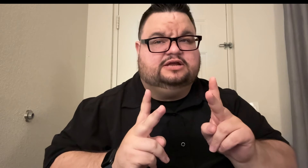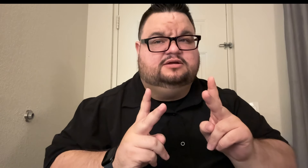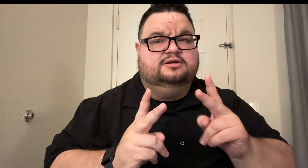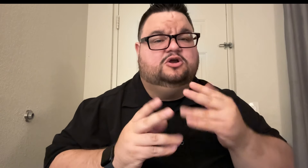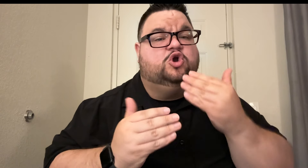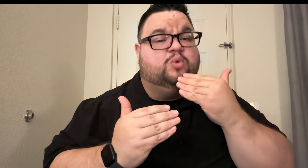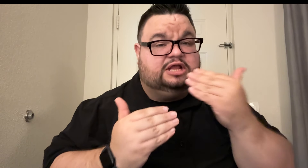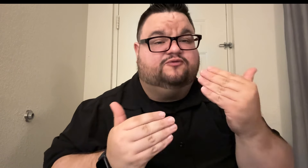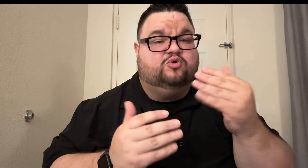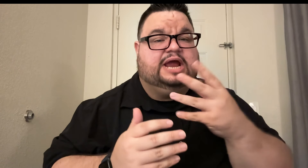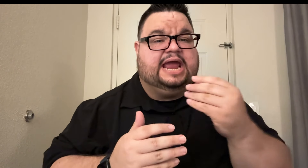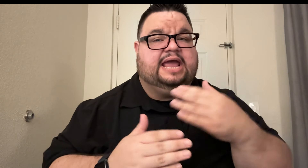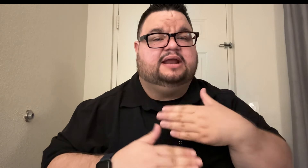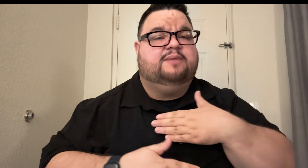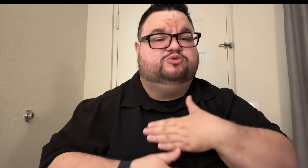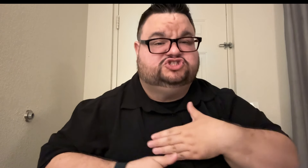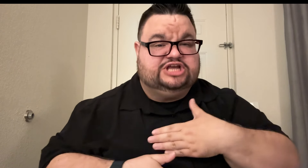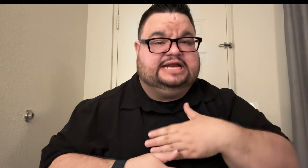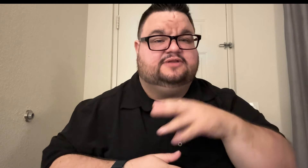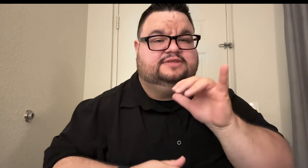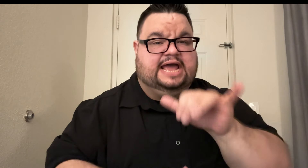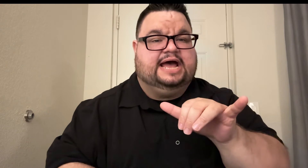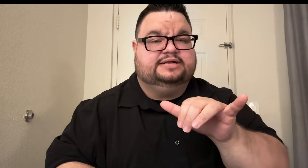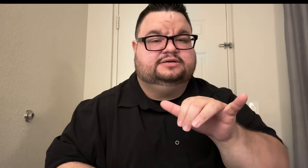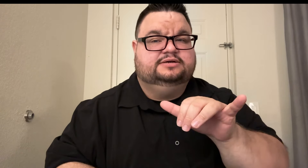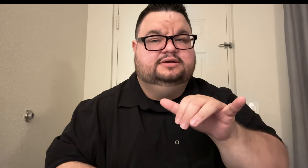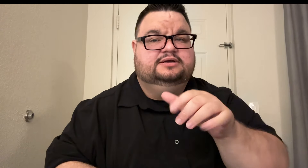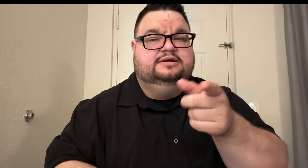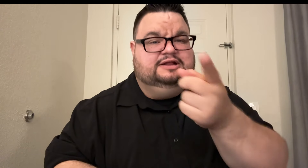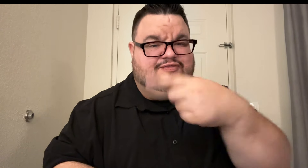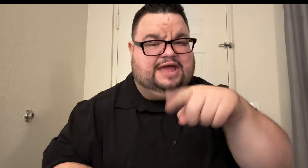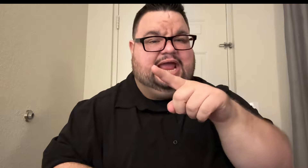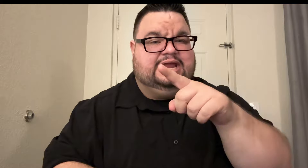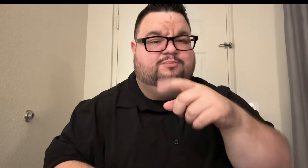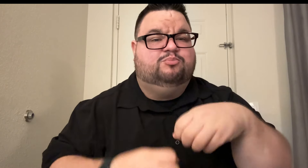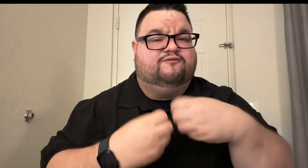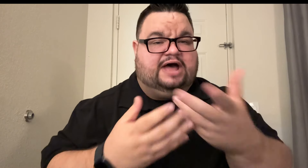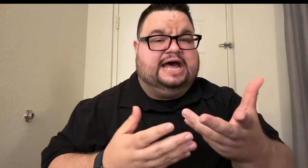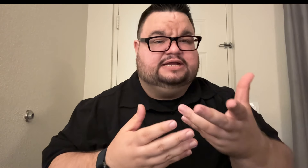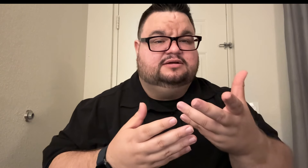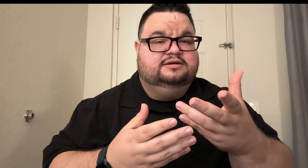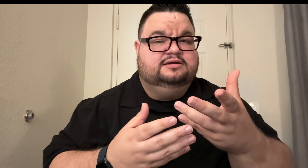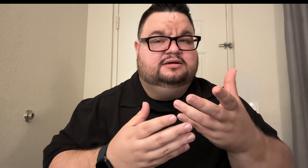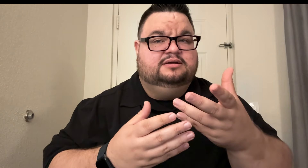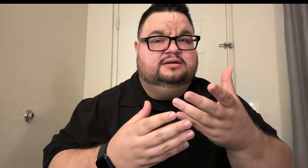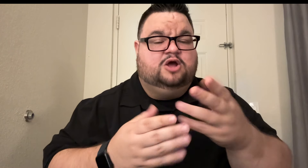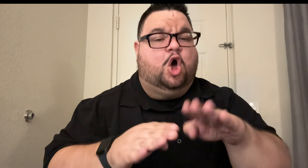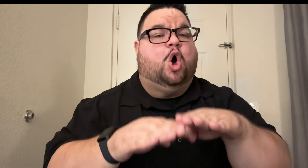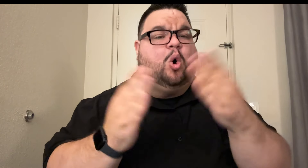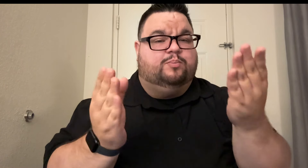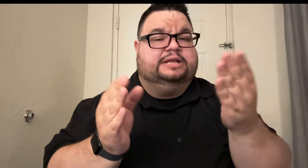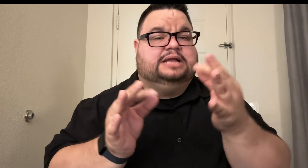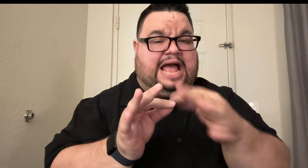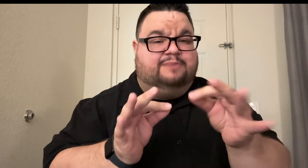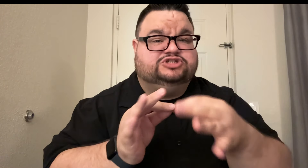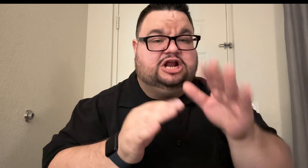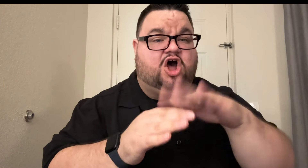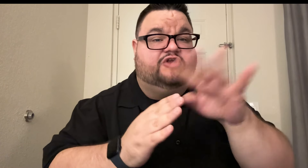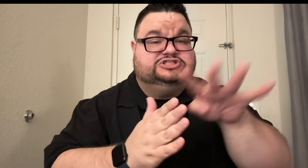grateful and appreciated that they provide and open captioned on the